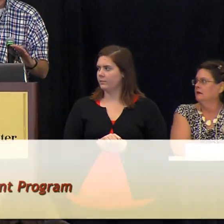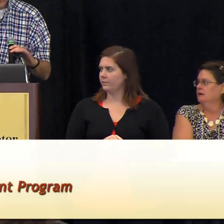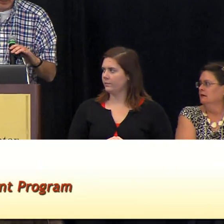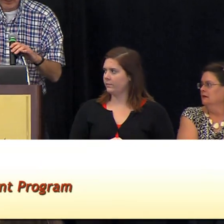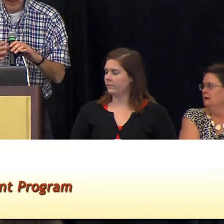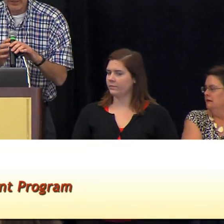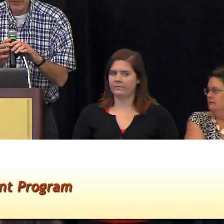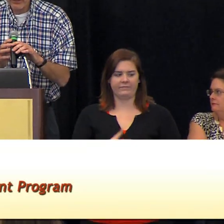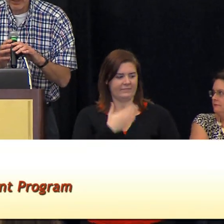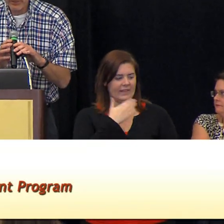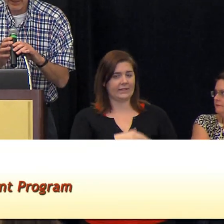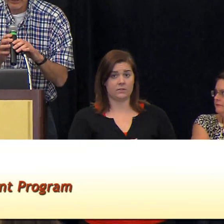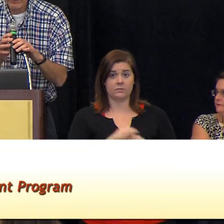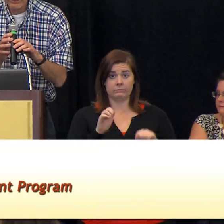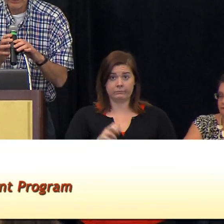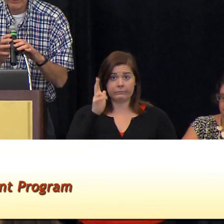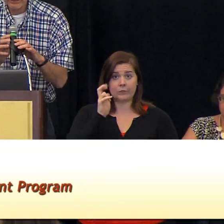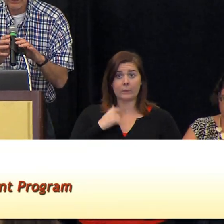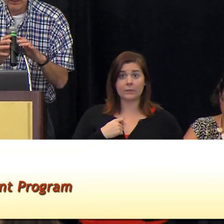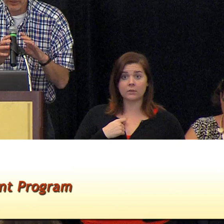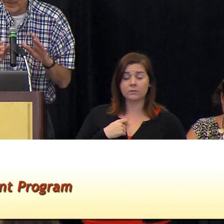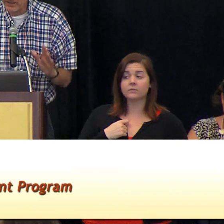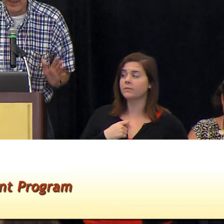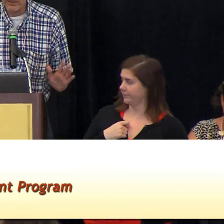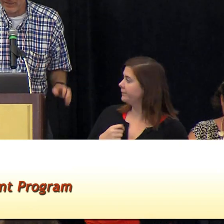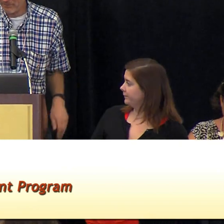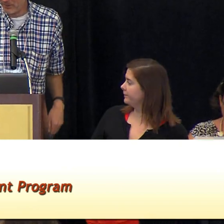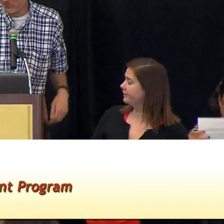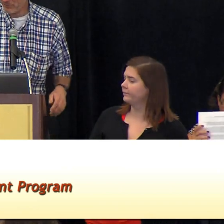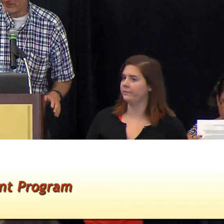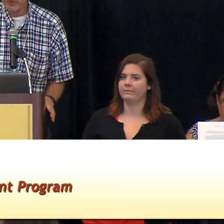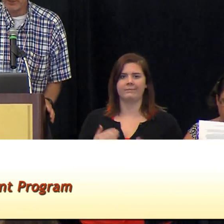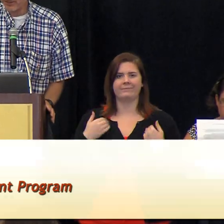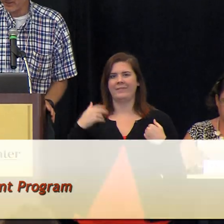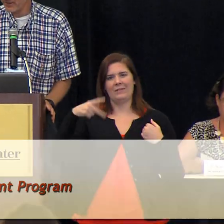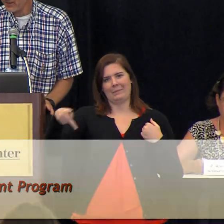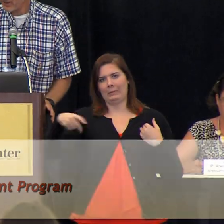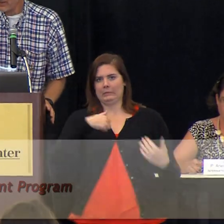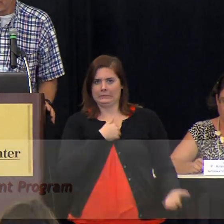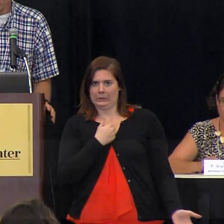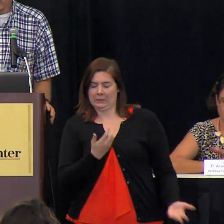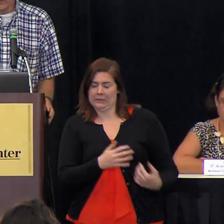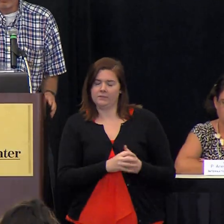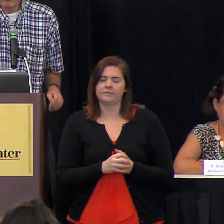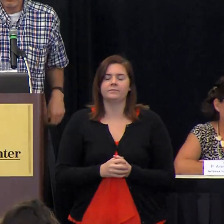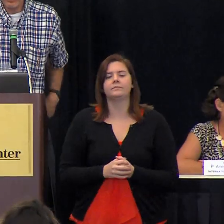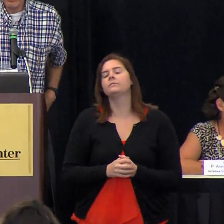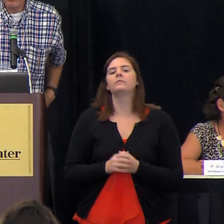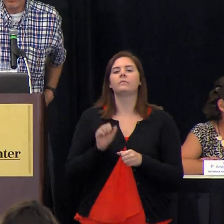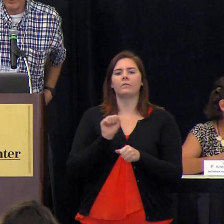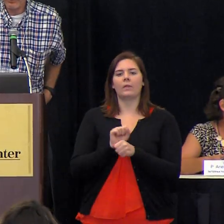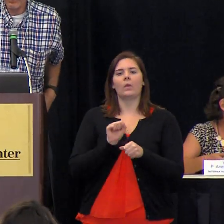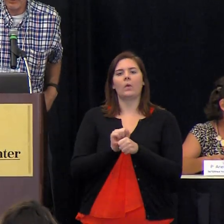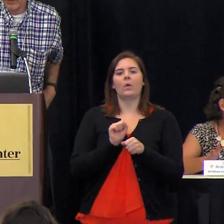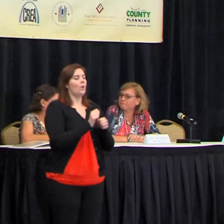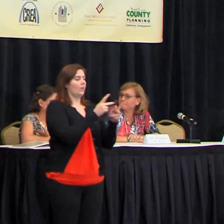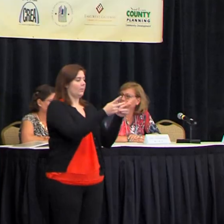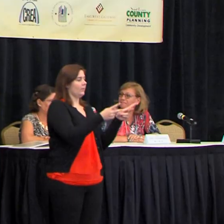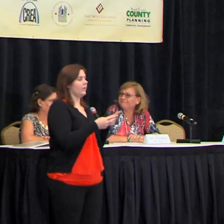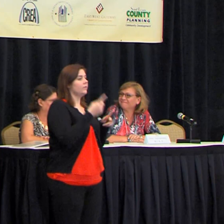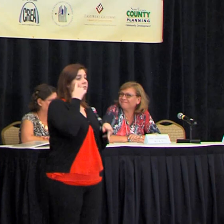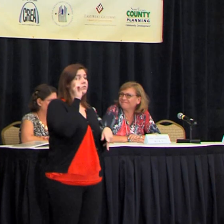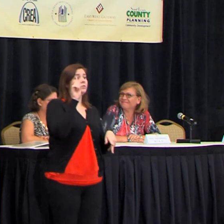thanks can you hear me that okay i don't have a powerpoint i'm sorry um i work with places for people